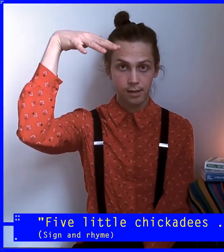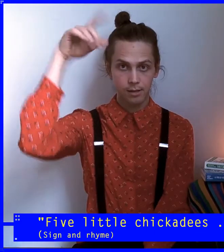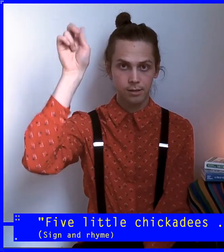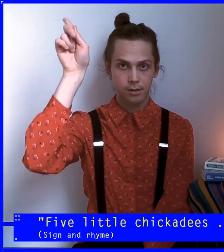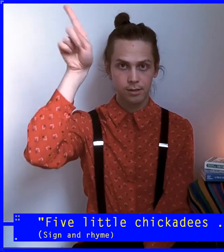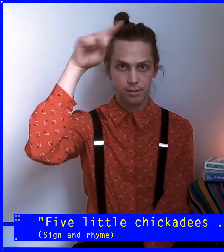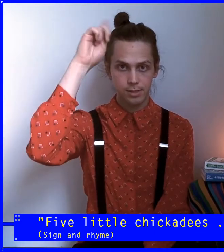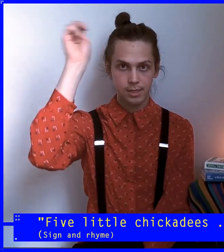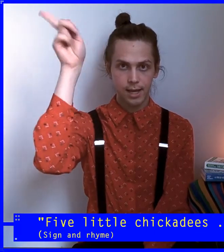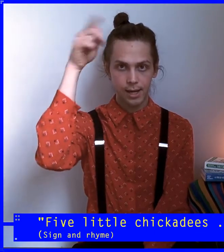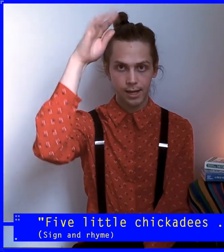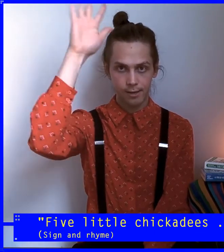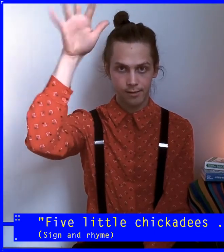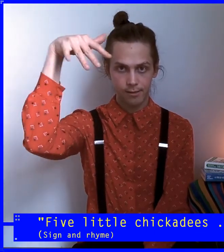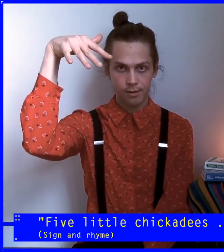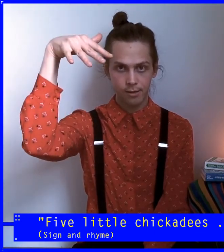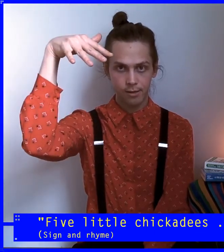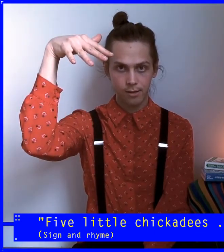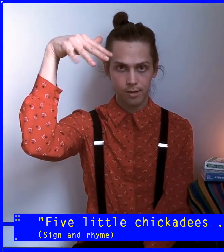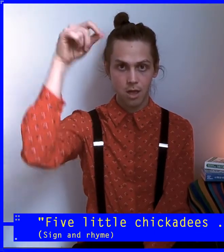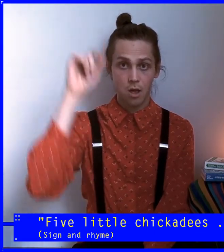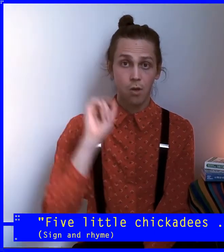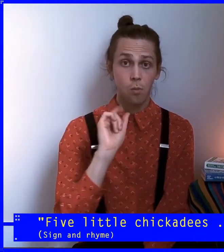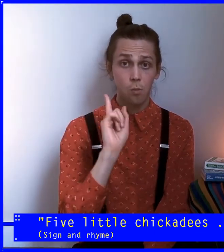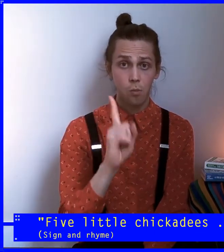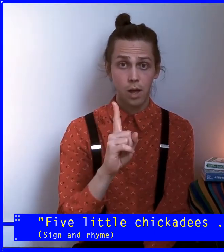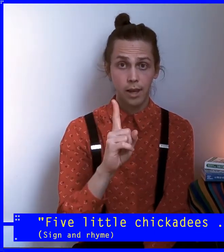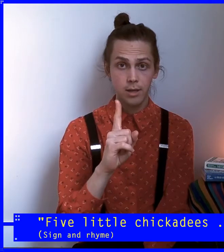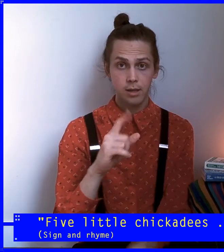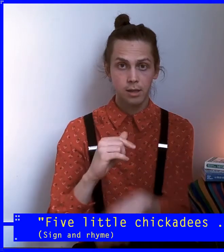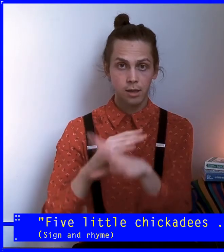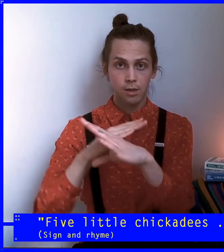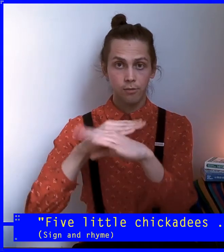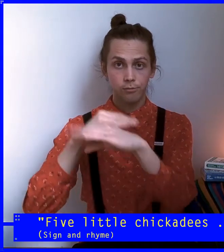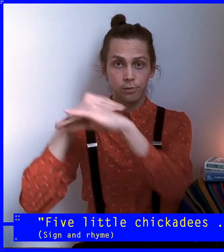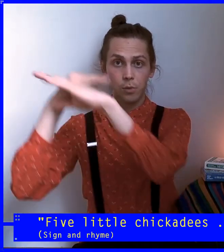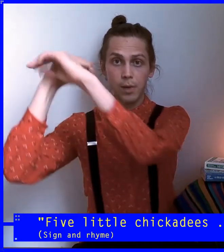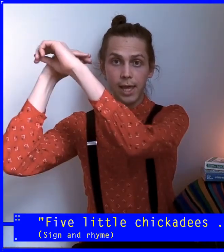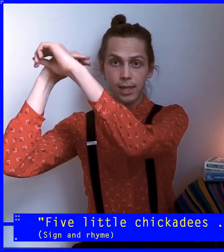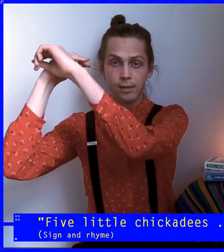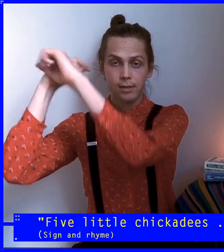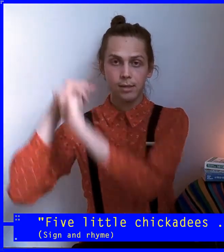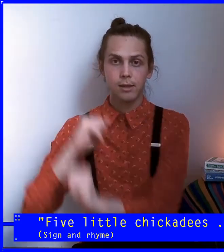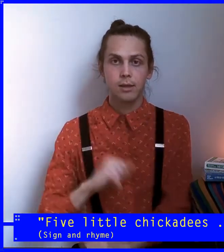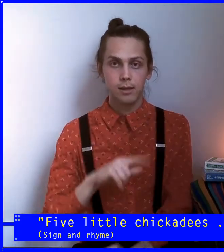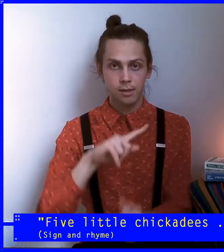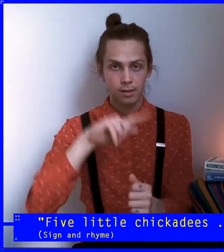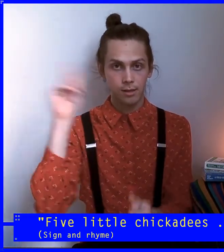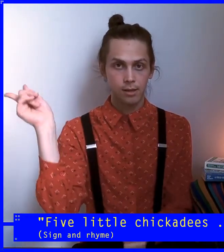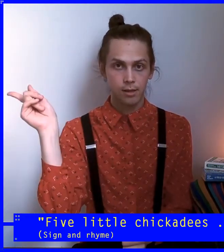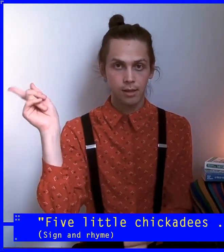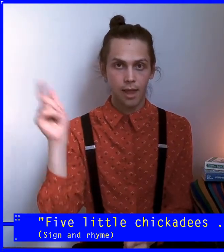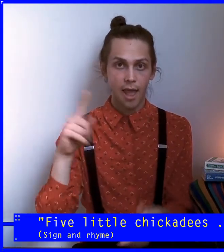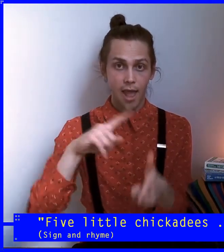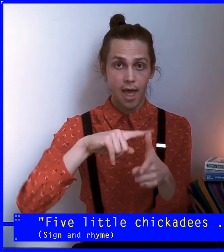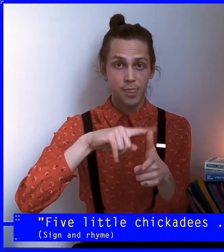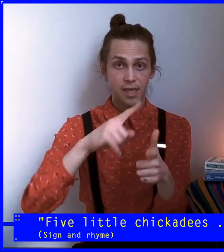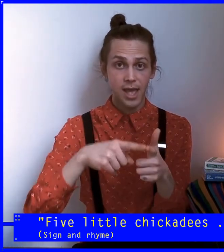The sun. One flew away. And then